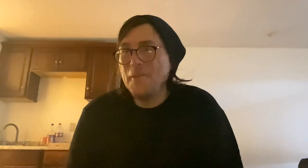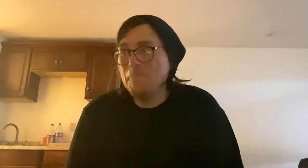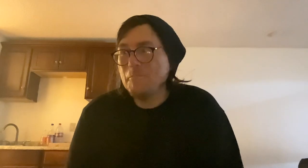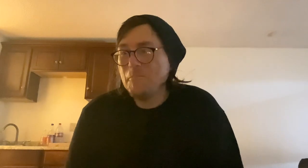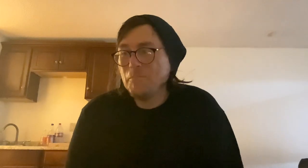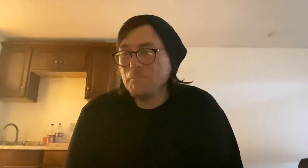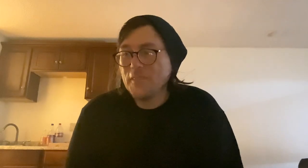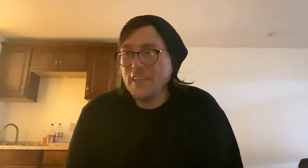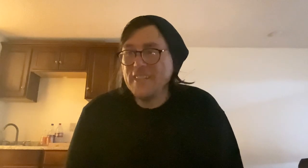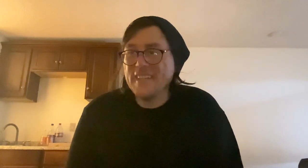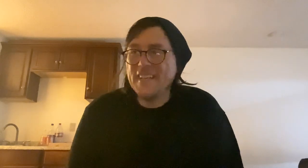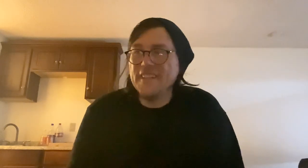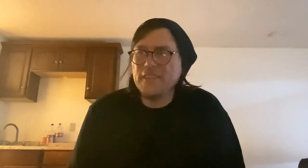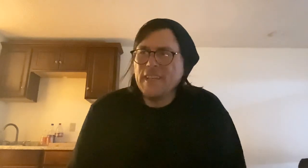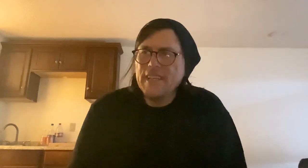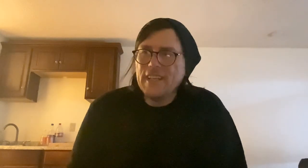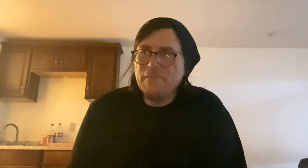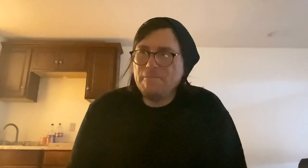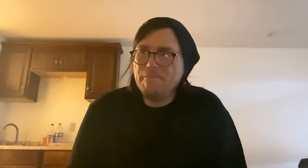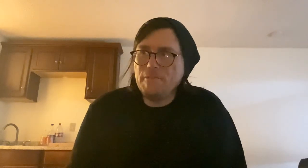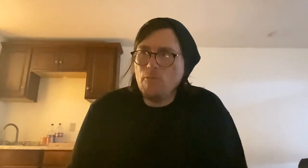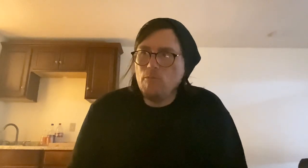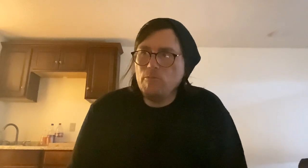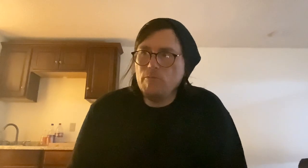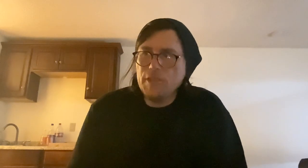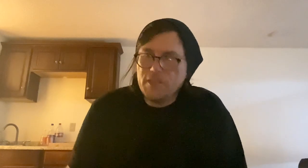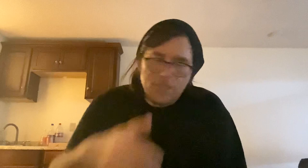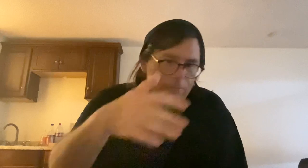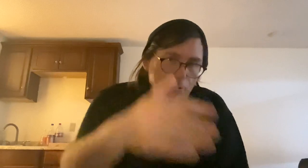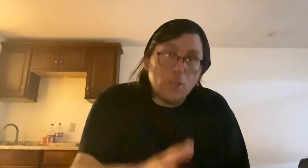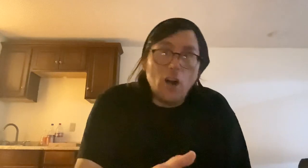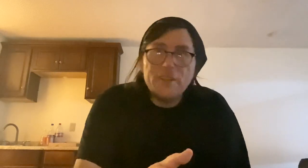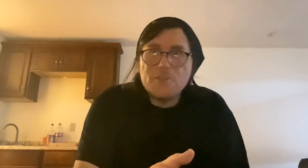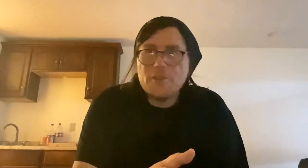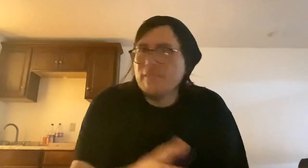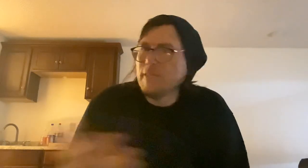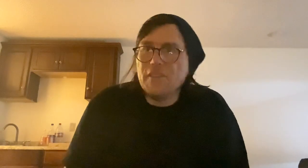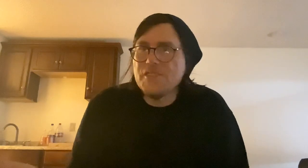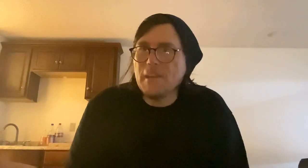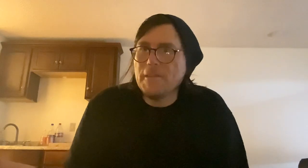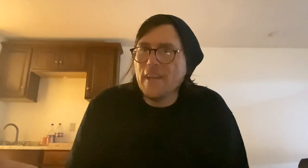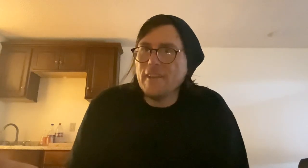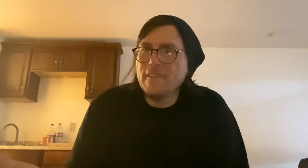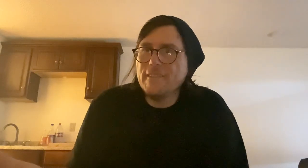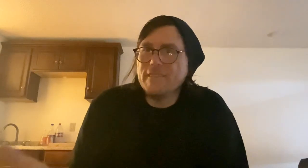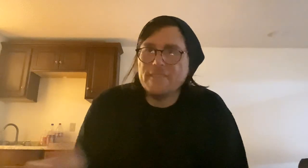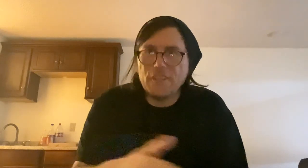Anyways, yeah, and if you're in college, kind of the same thing. You